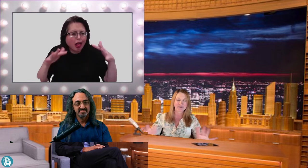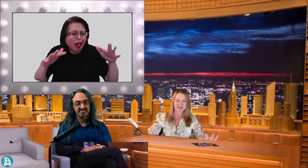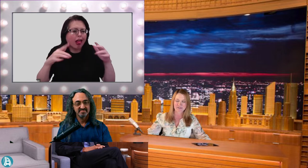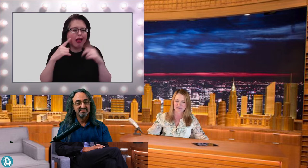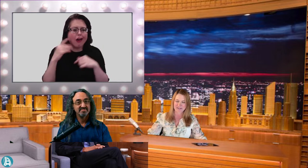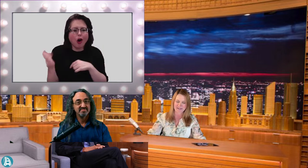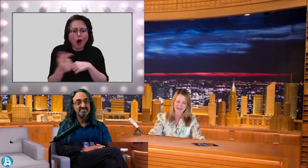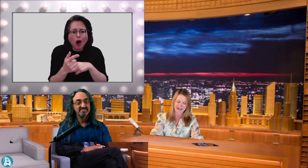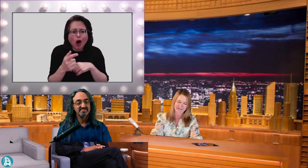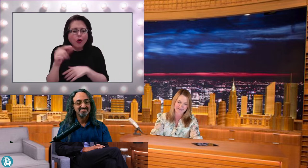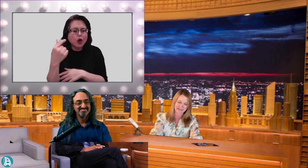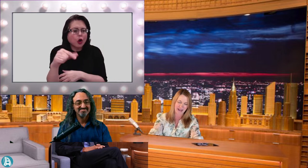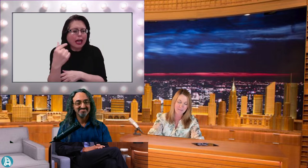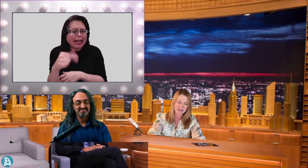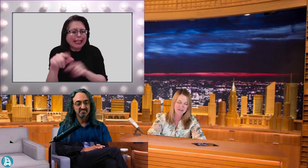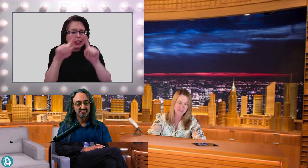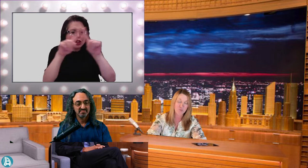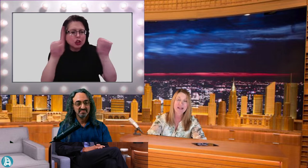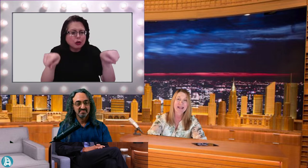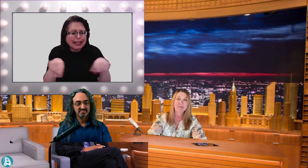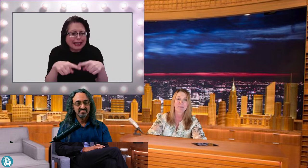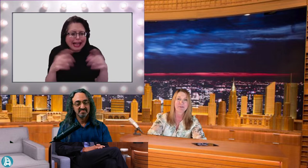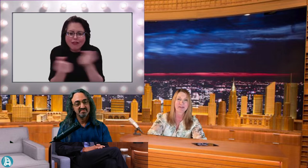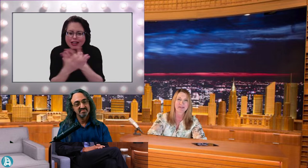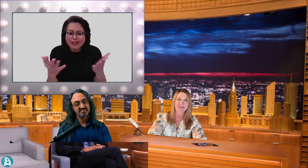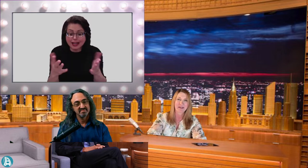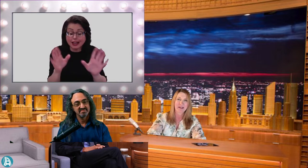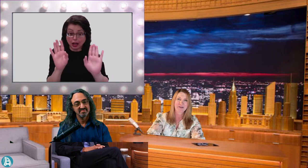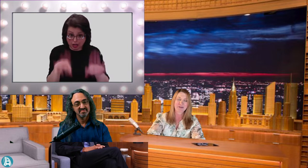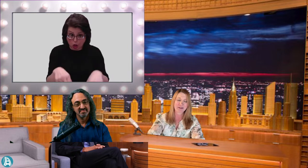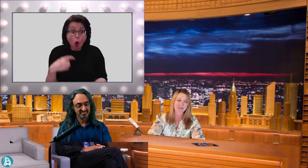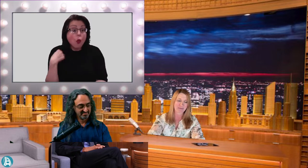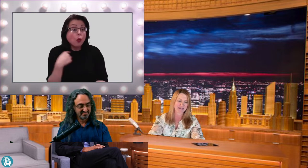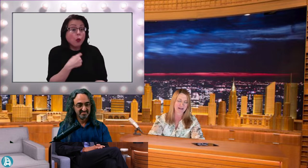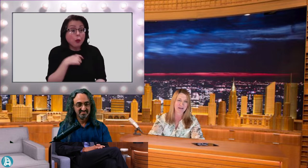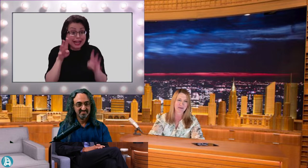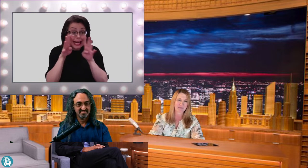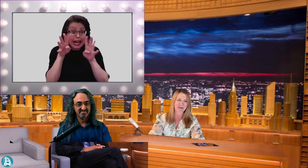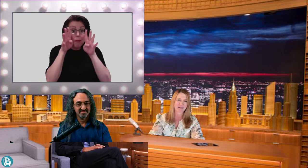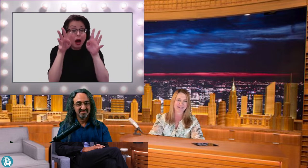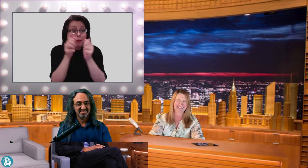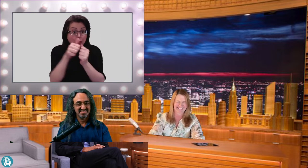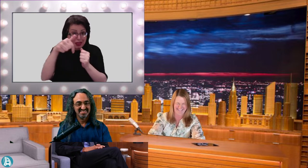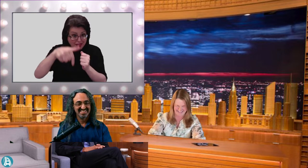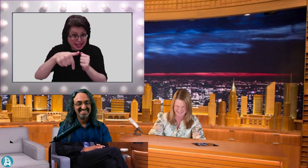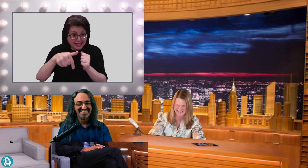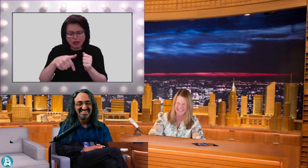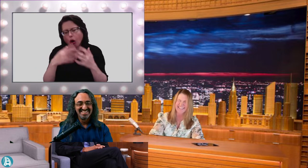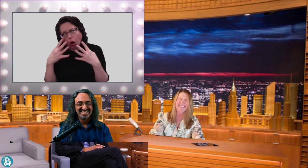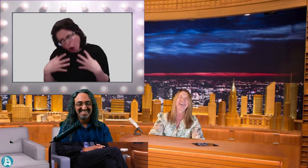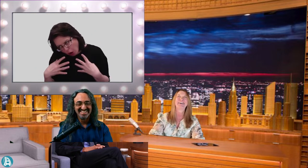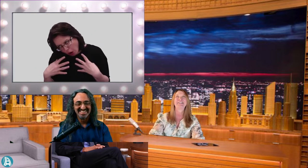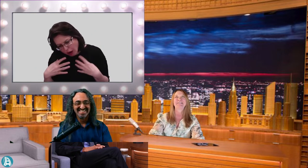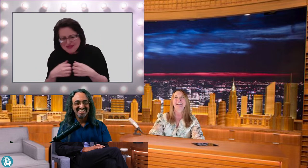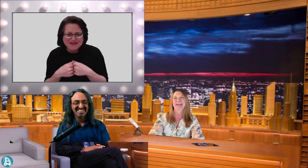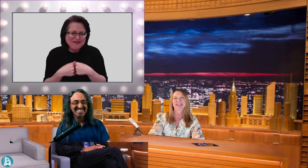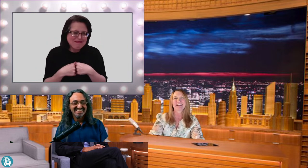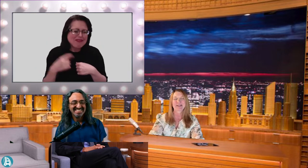green screen and I missed it too. We came up with this during the pandemic. We did, like,